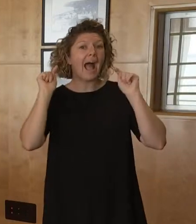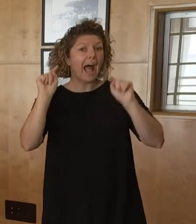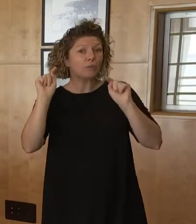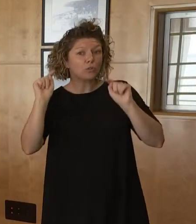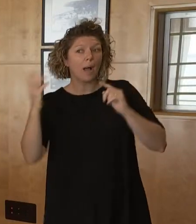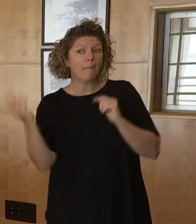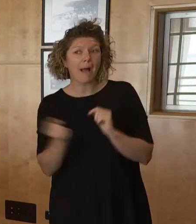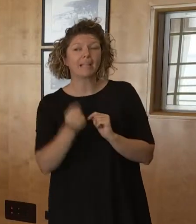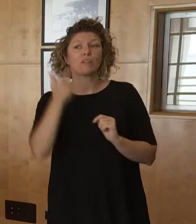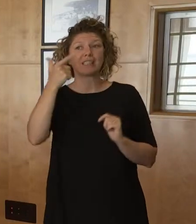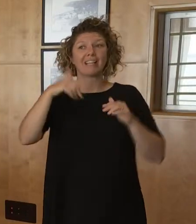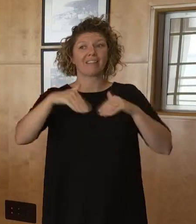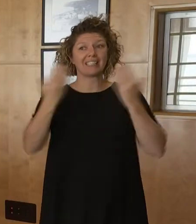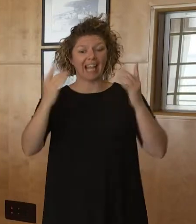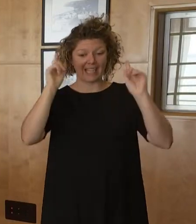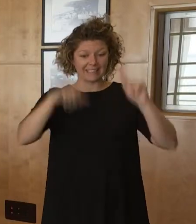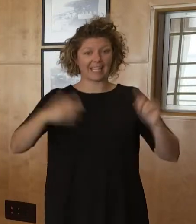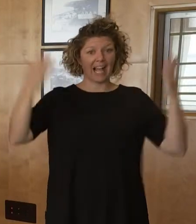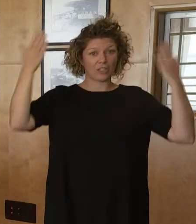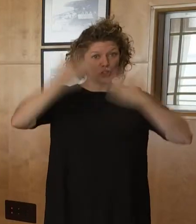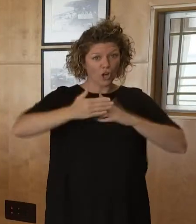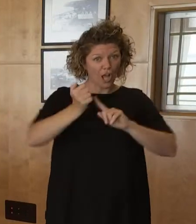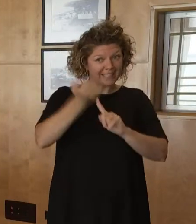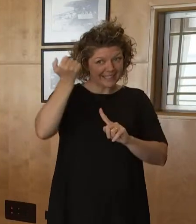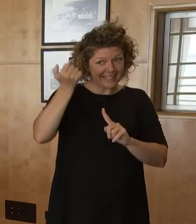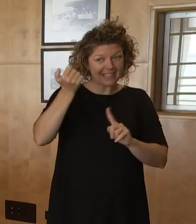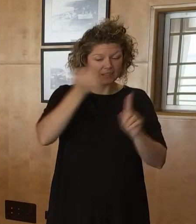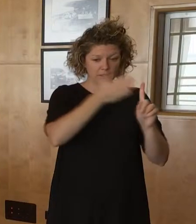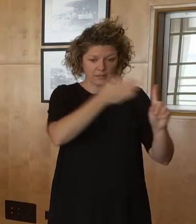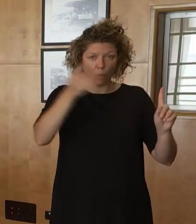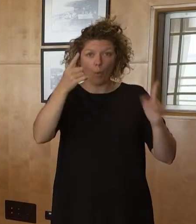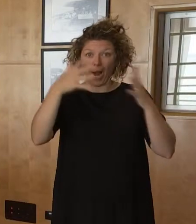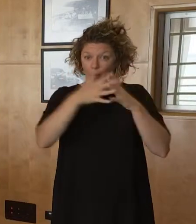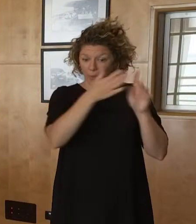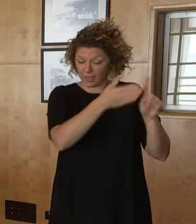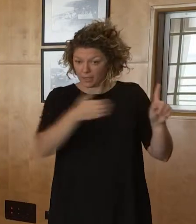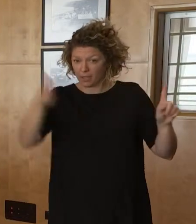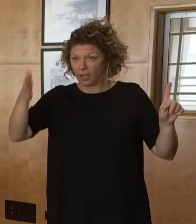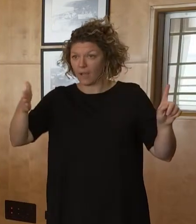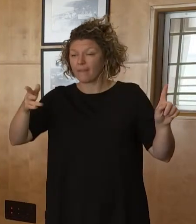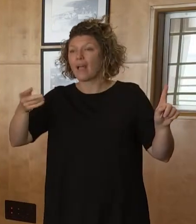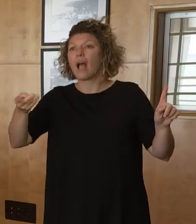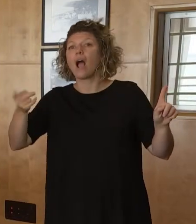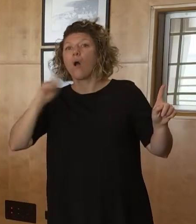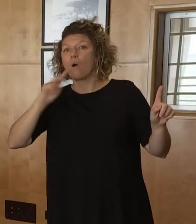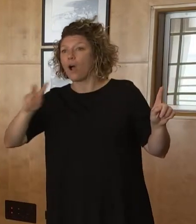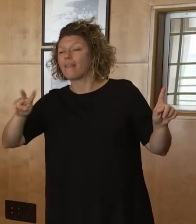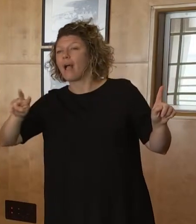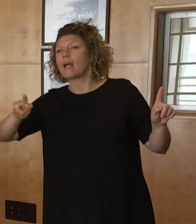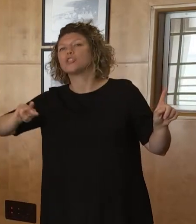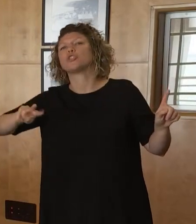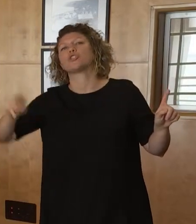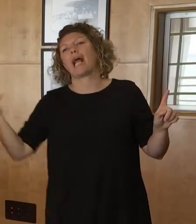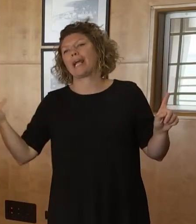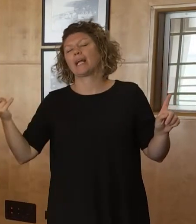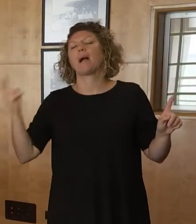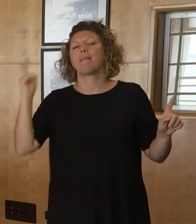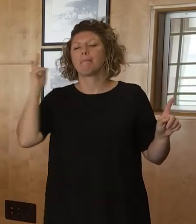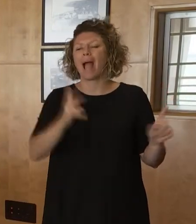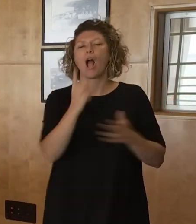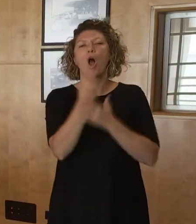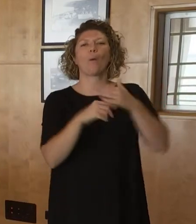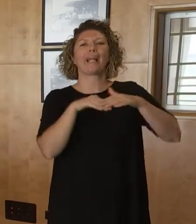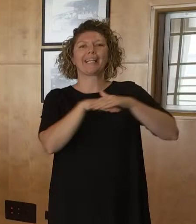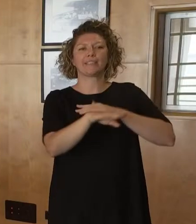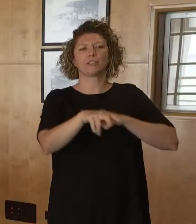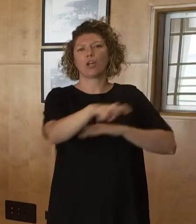6pm this evening, this mask mandate. So then it is envisaged we'll revert back to the indoor only mask mandate. The indoor